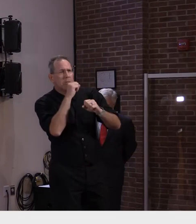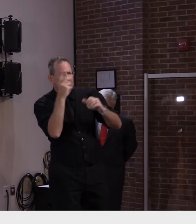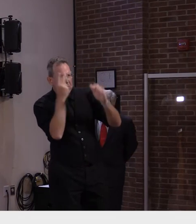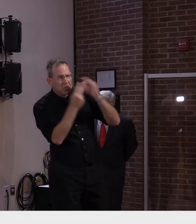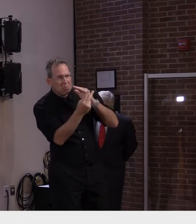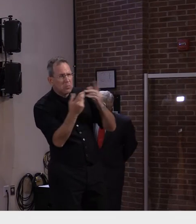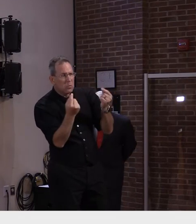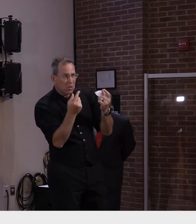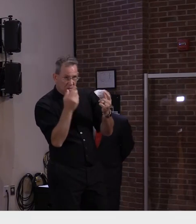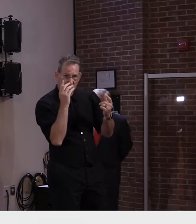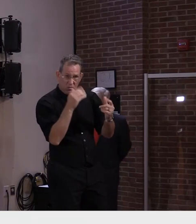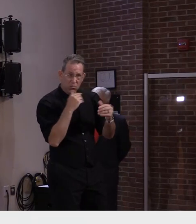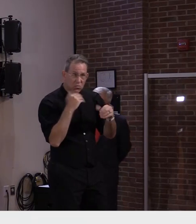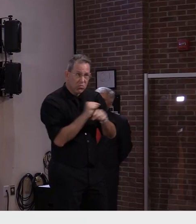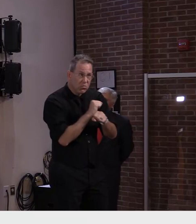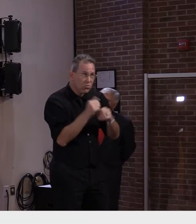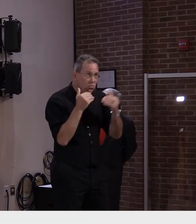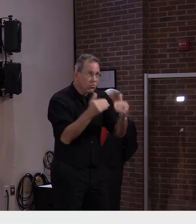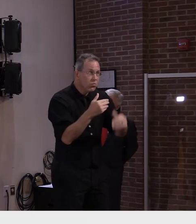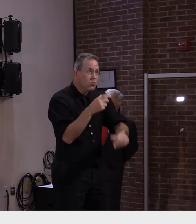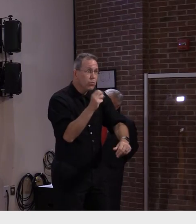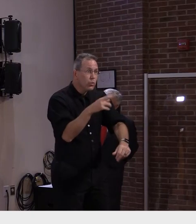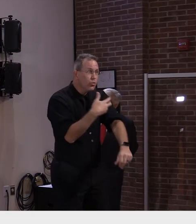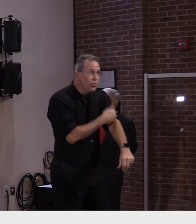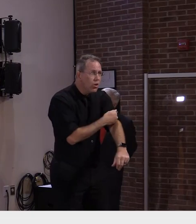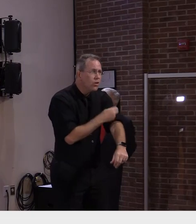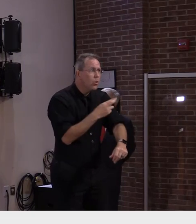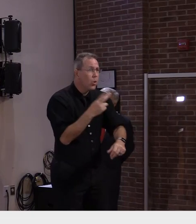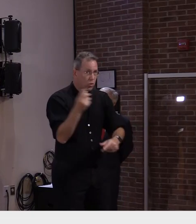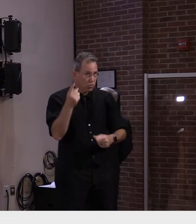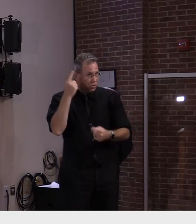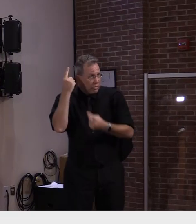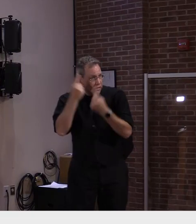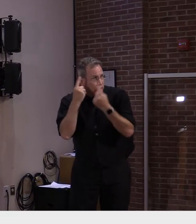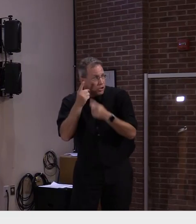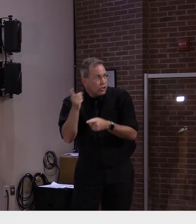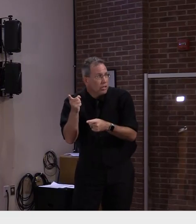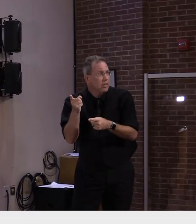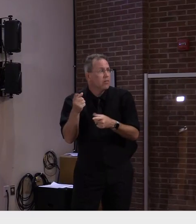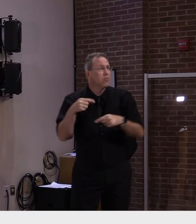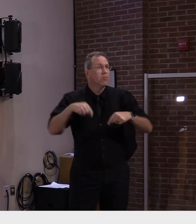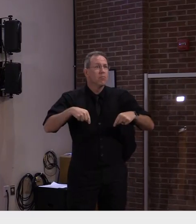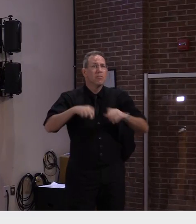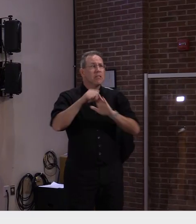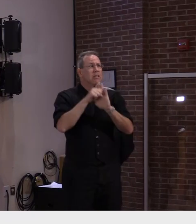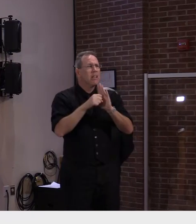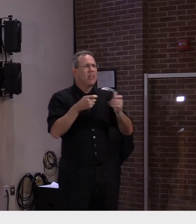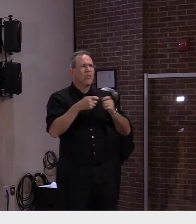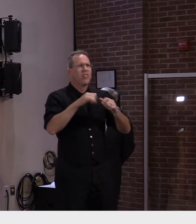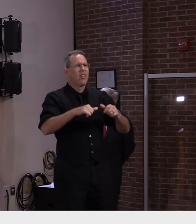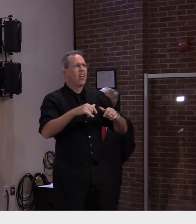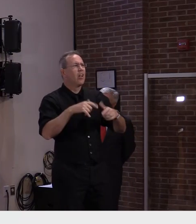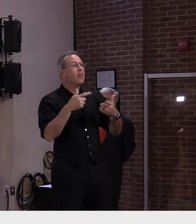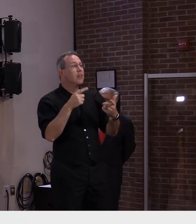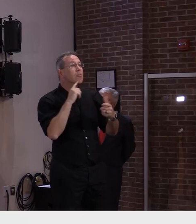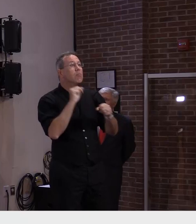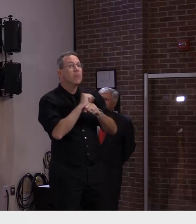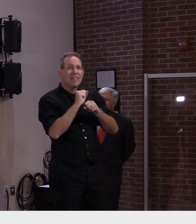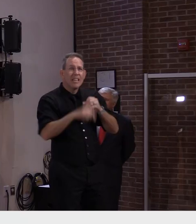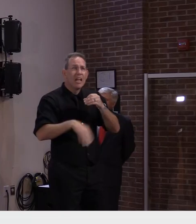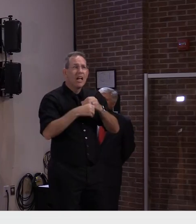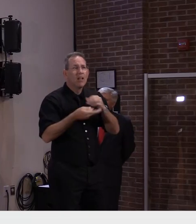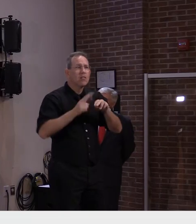whether any thought has been given to how the state might deal with that if you get a decision